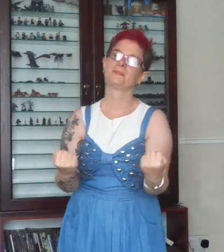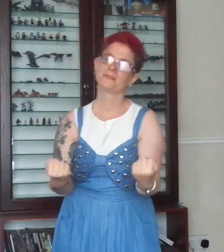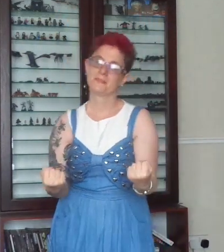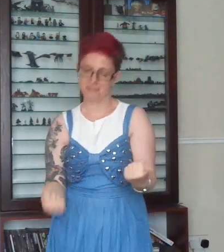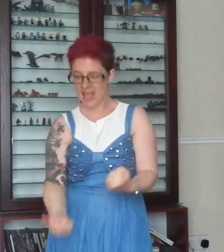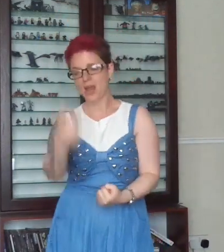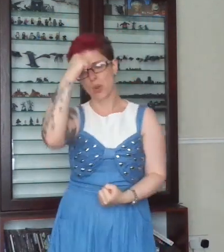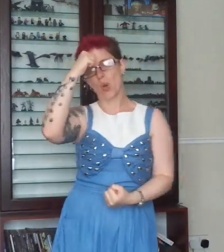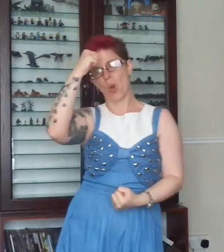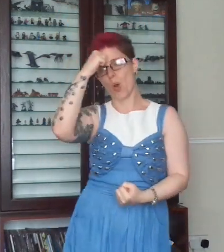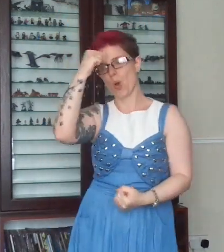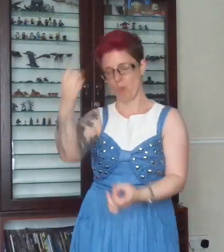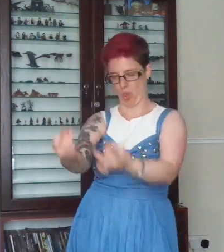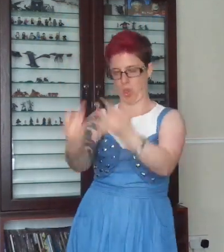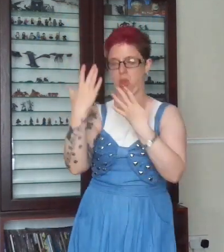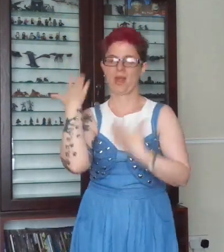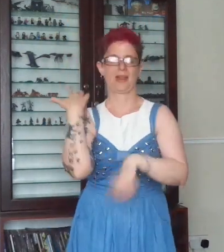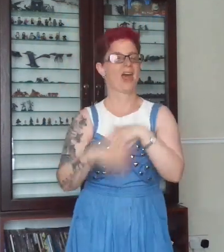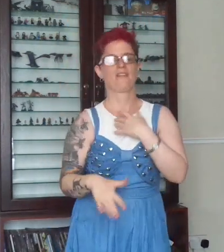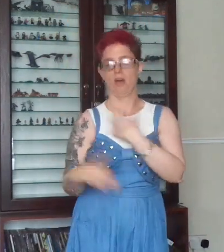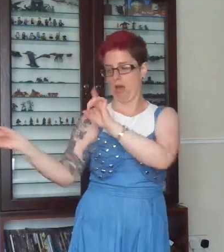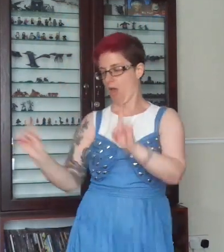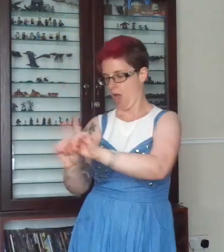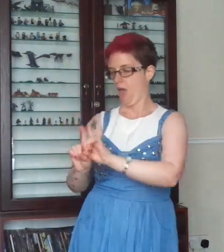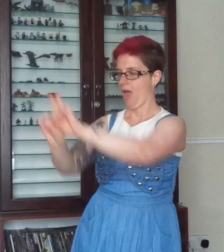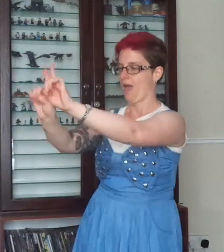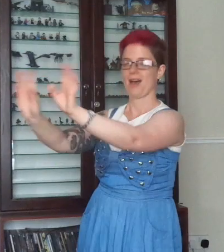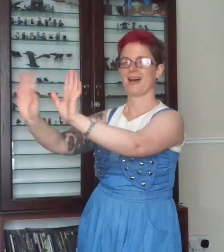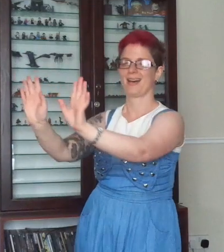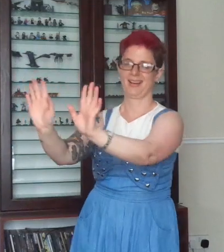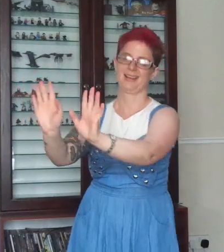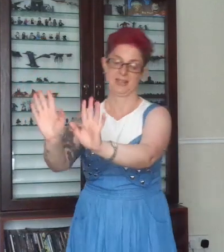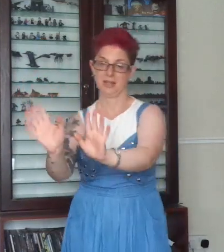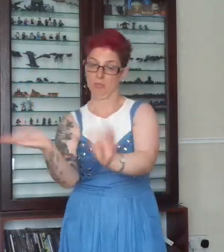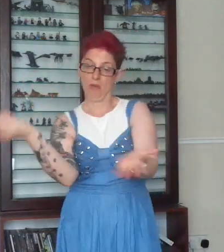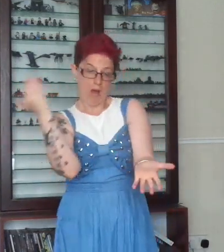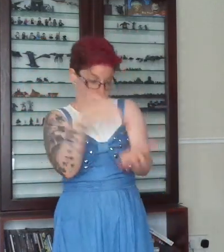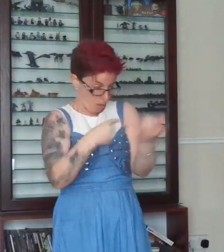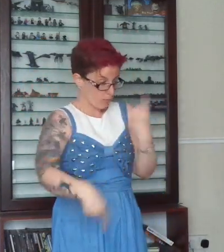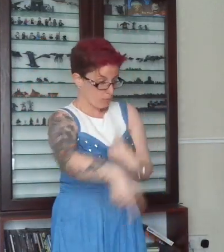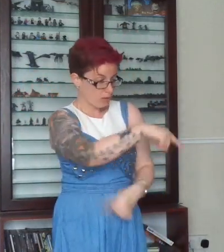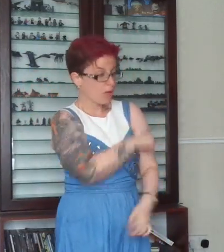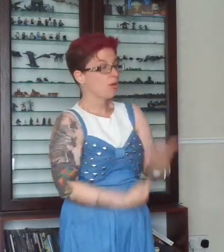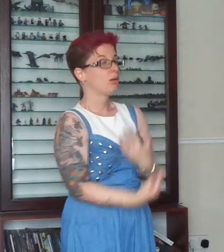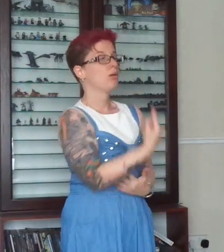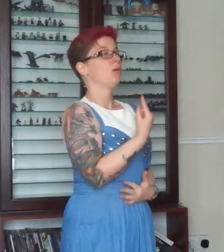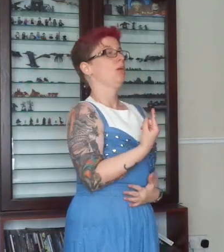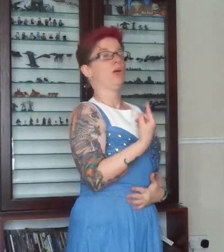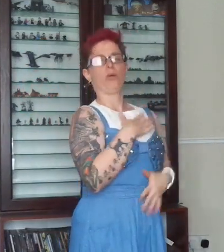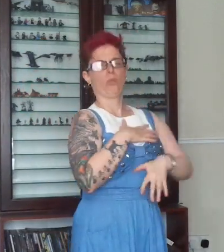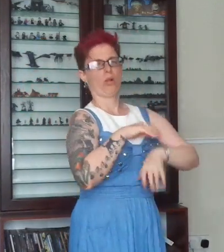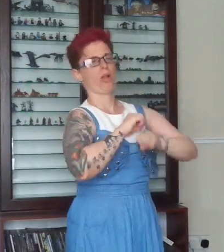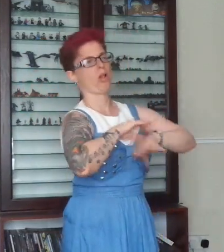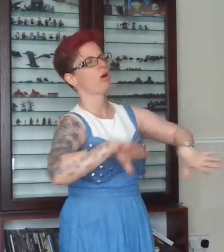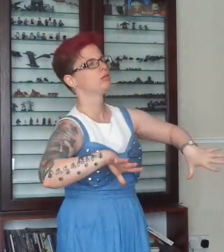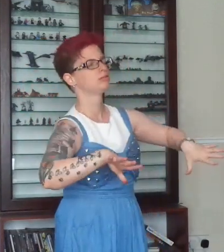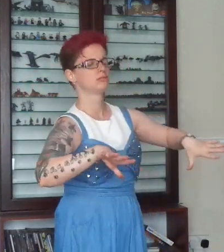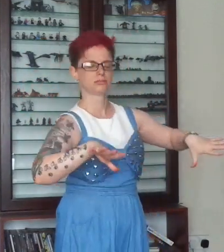know you'd never leave me behind, but I am lost this time Are we just in a bird, or will we